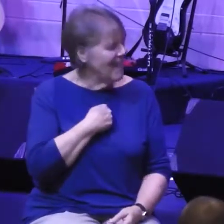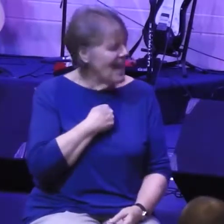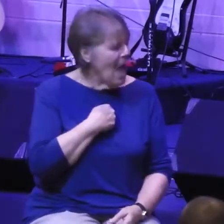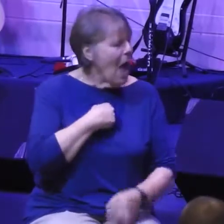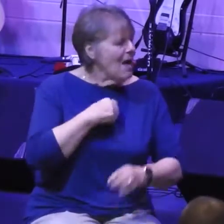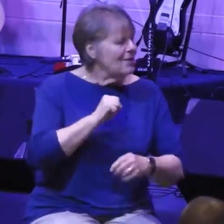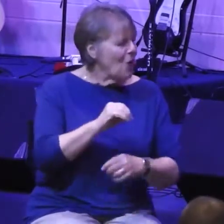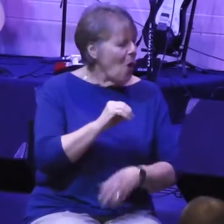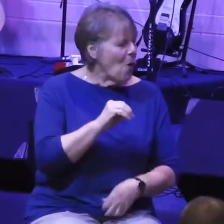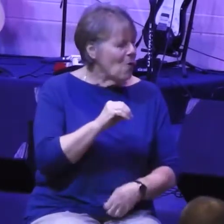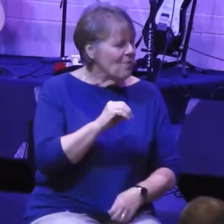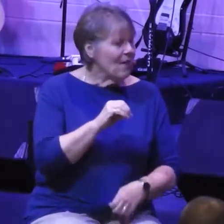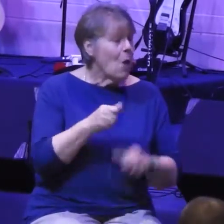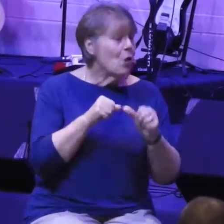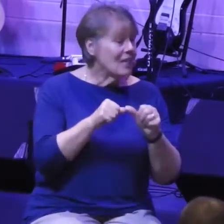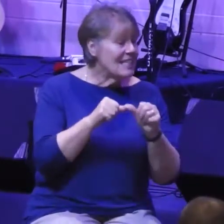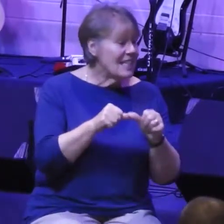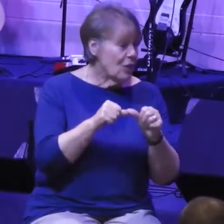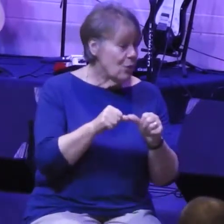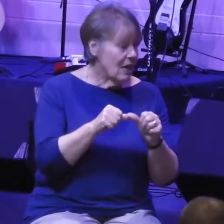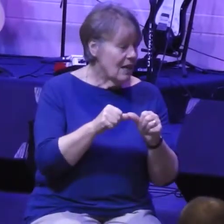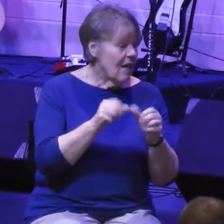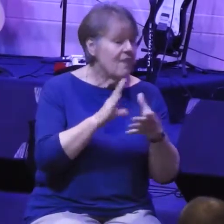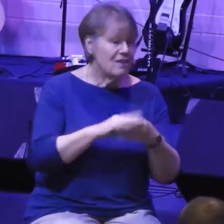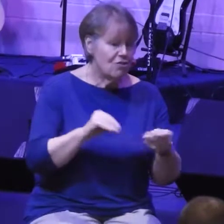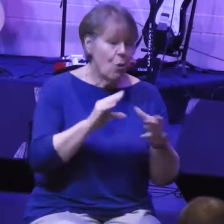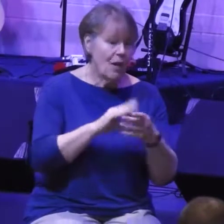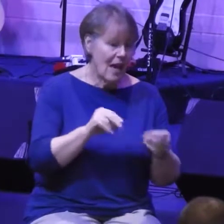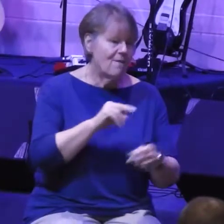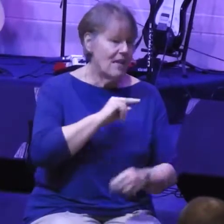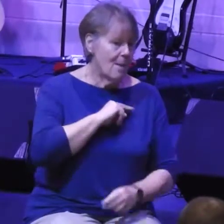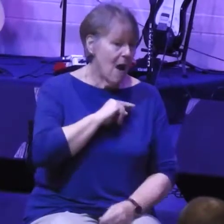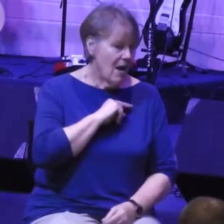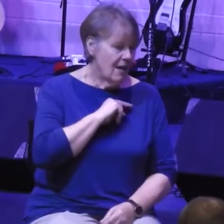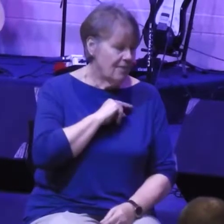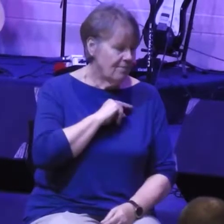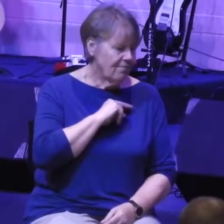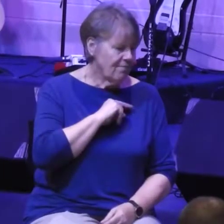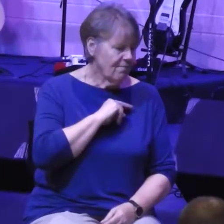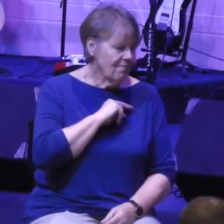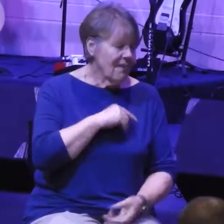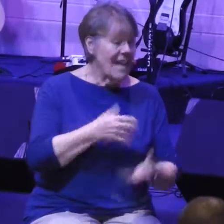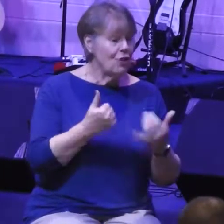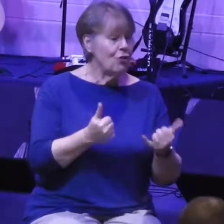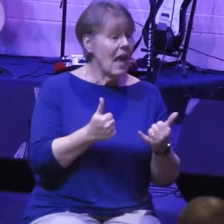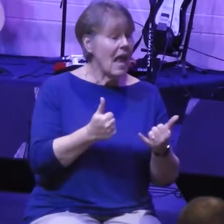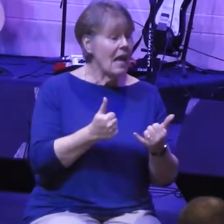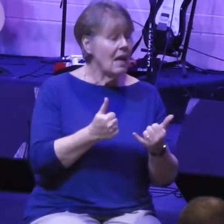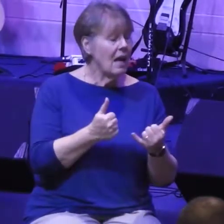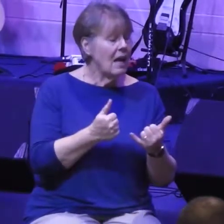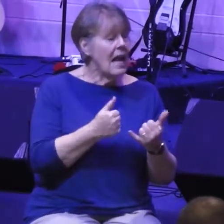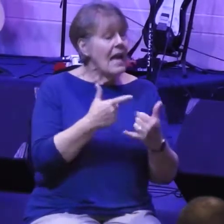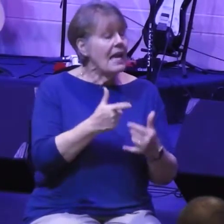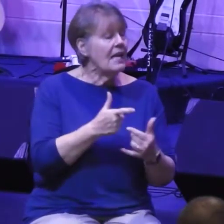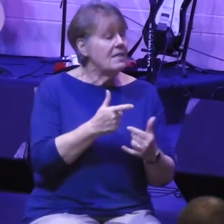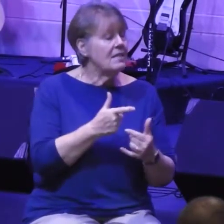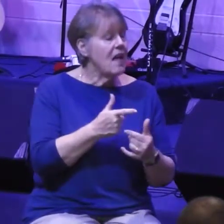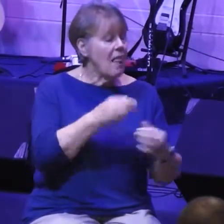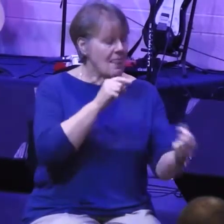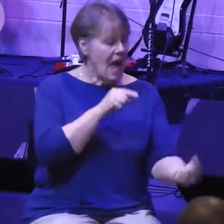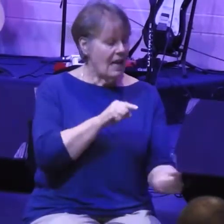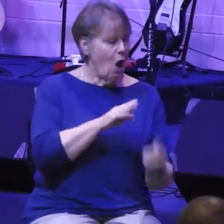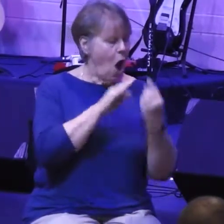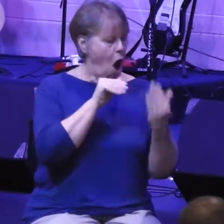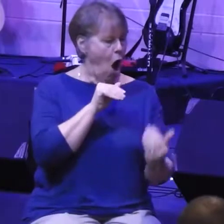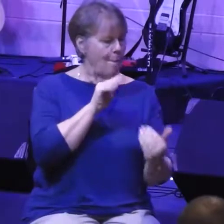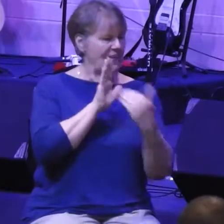So, we're continuing the story of Nehemiah, and today is Opposition Sunday. Very happy, lighthearted term.